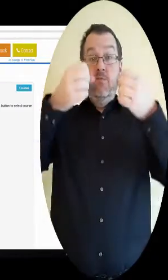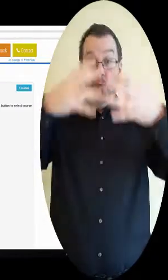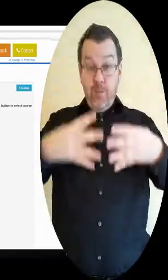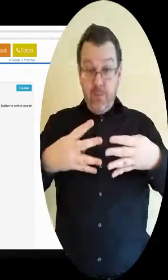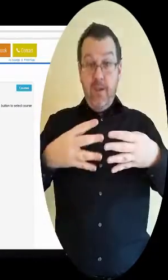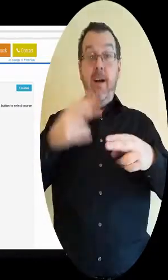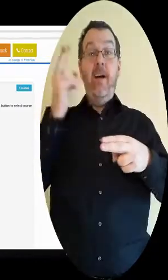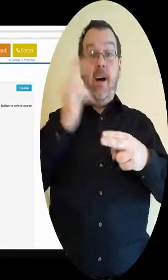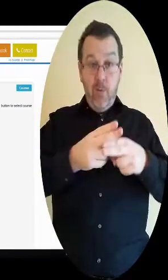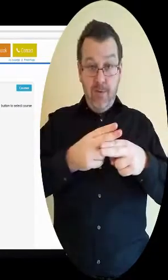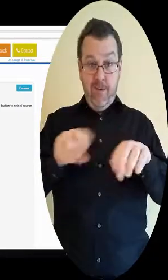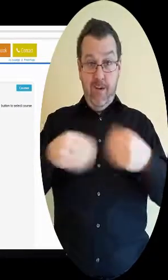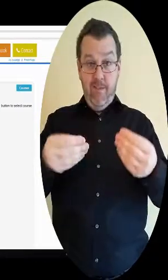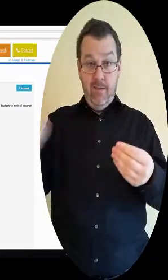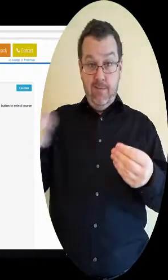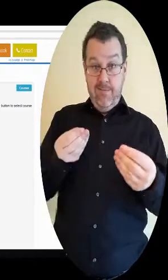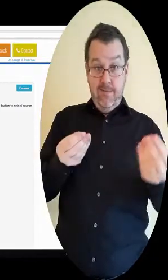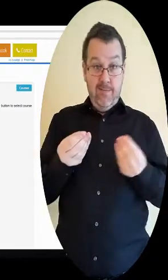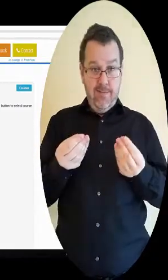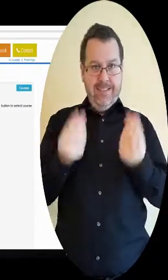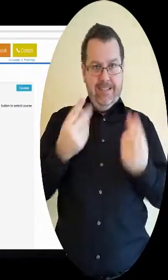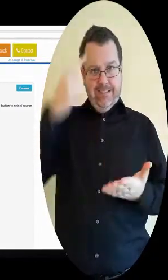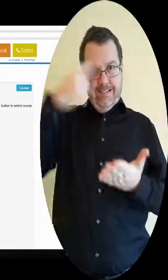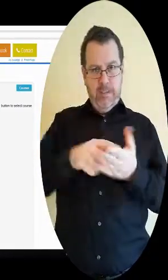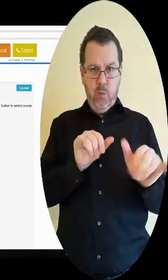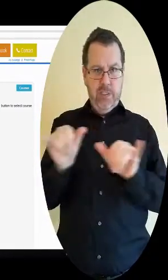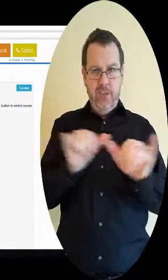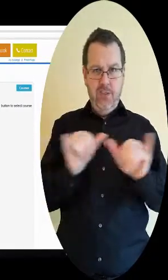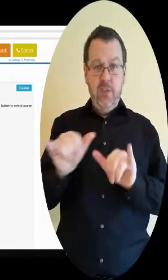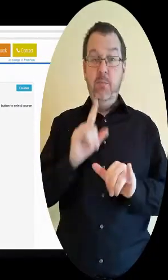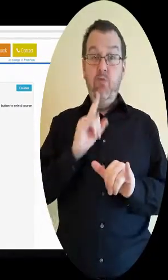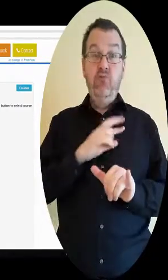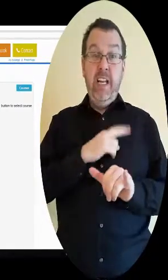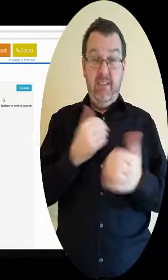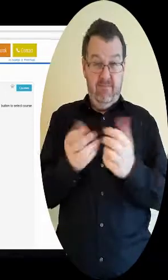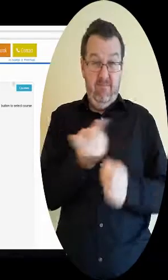should you receive an offer off both lists in the same round.